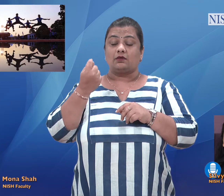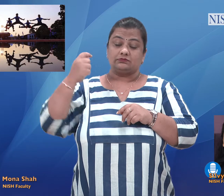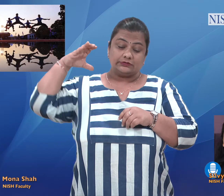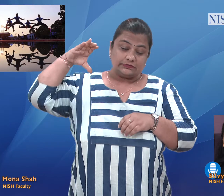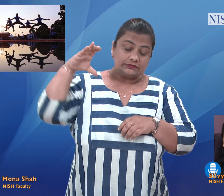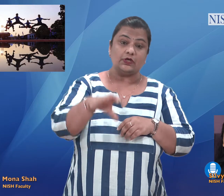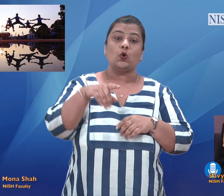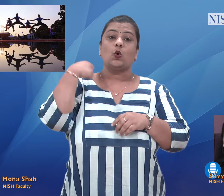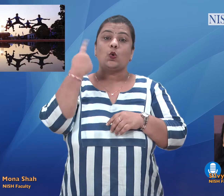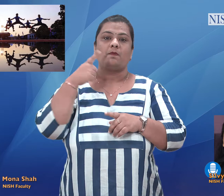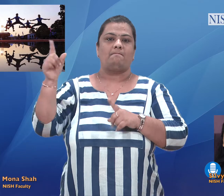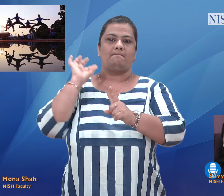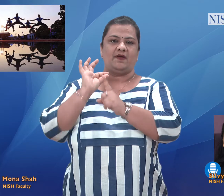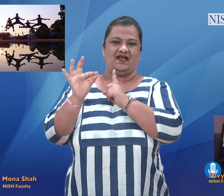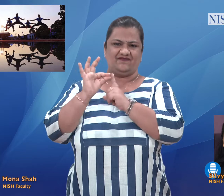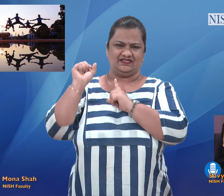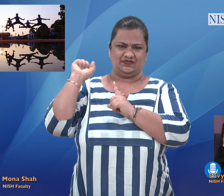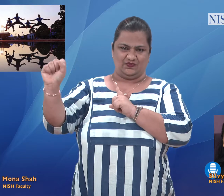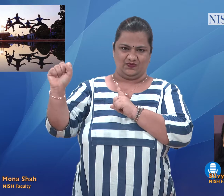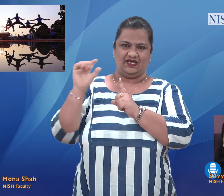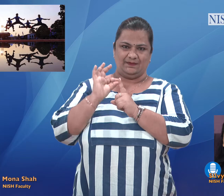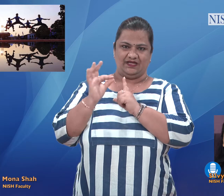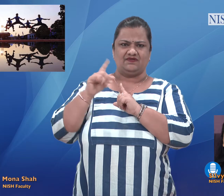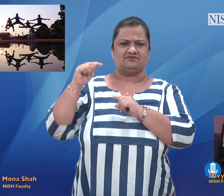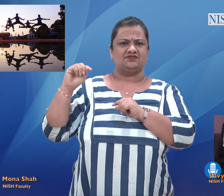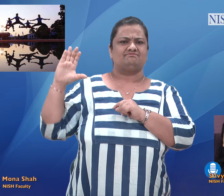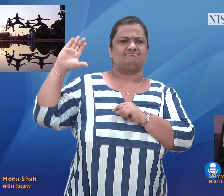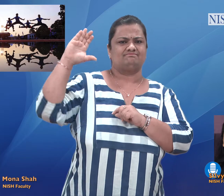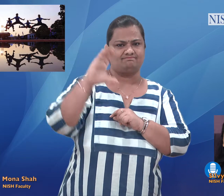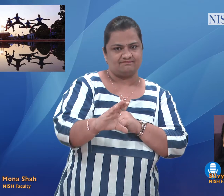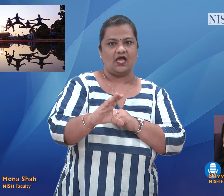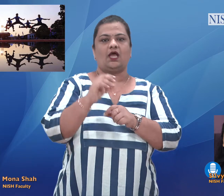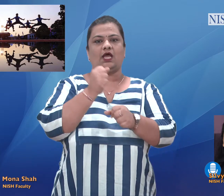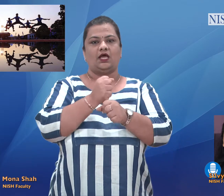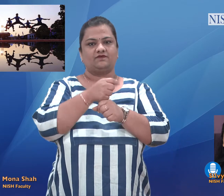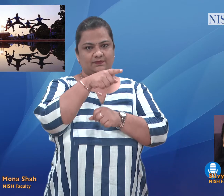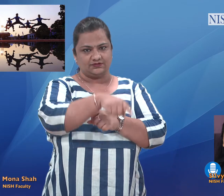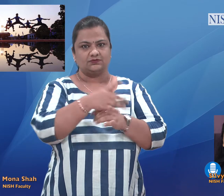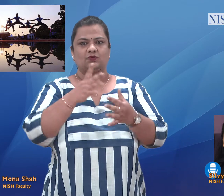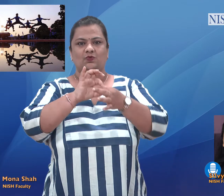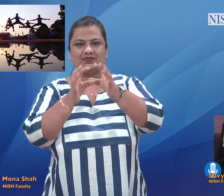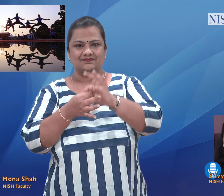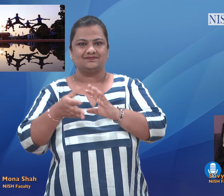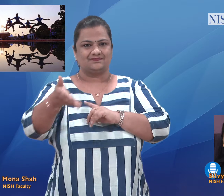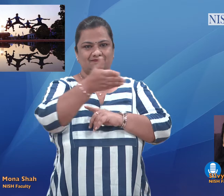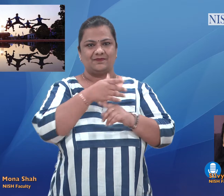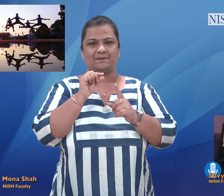The government will encourage SME investments for conducting sports events and maintenance of infrastructure